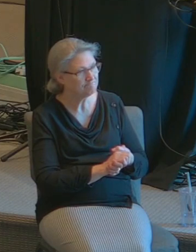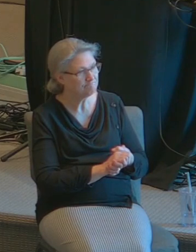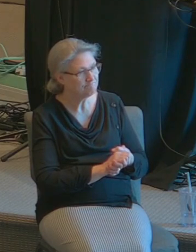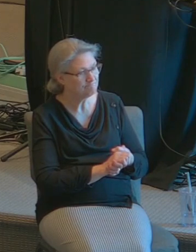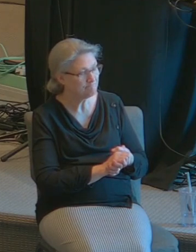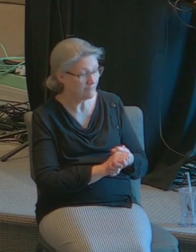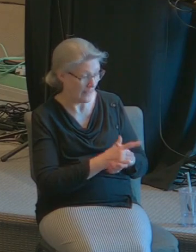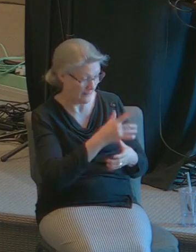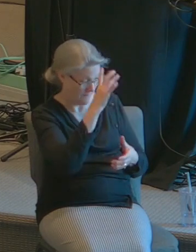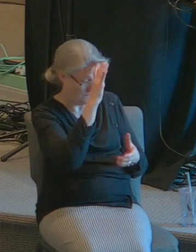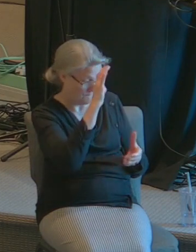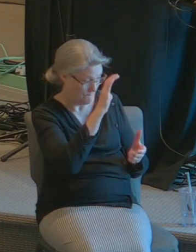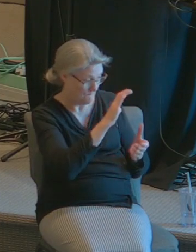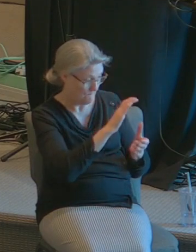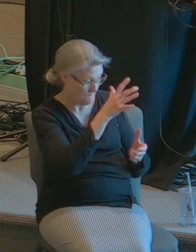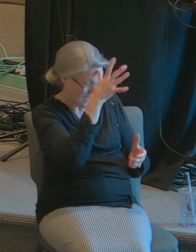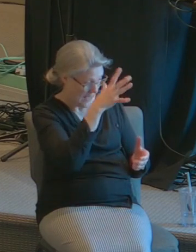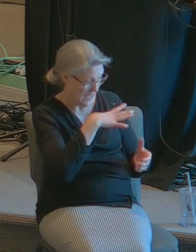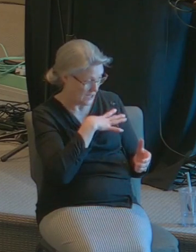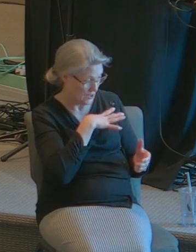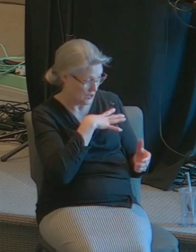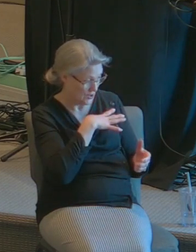even the man you've already had husbands